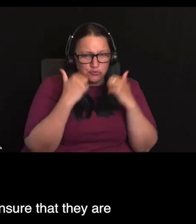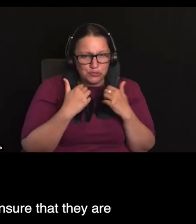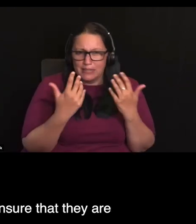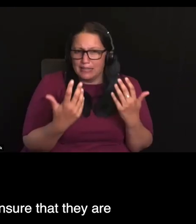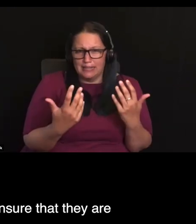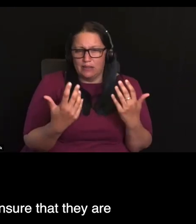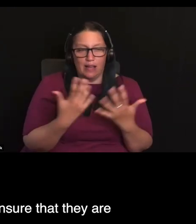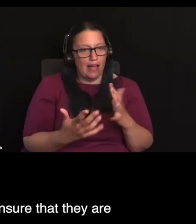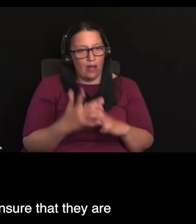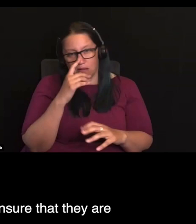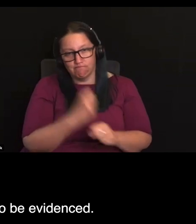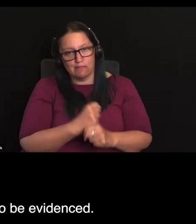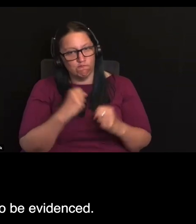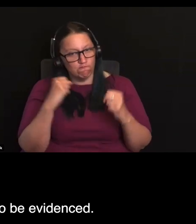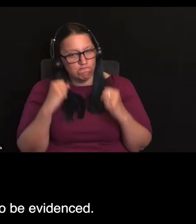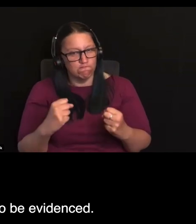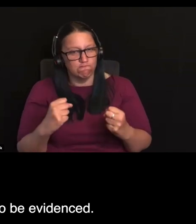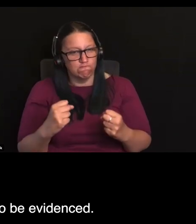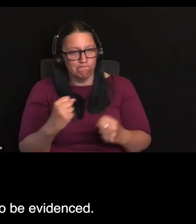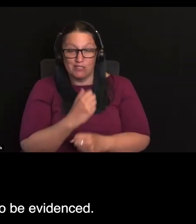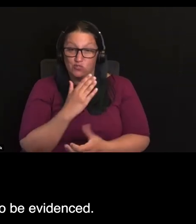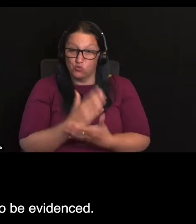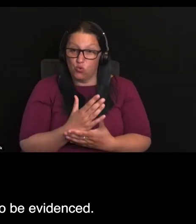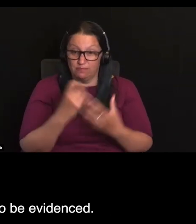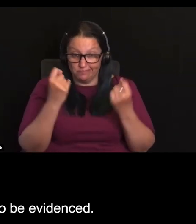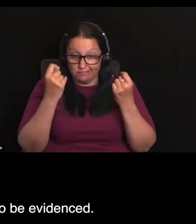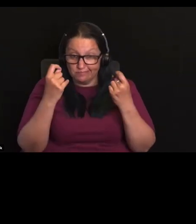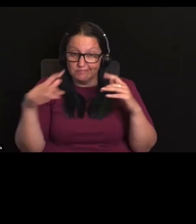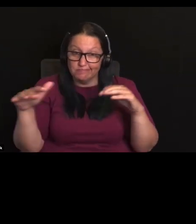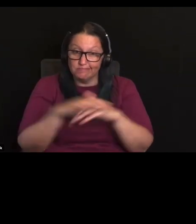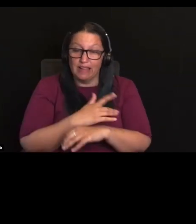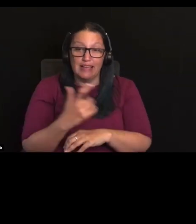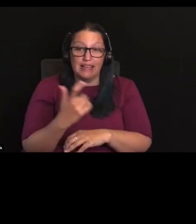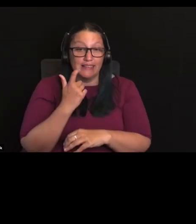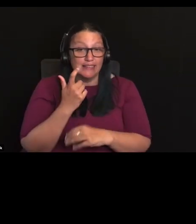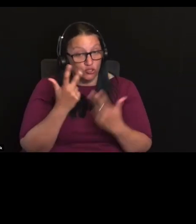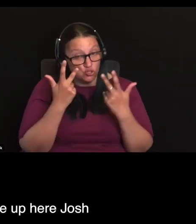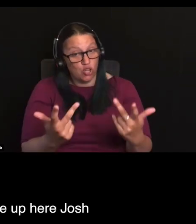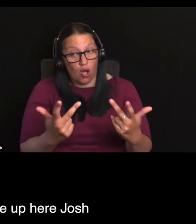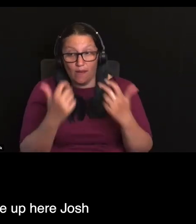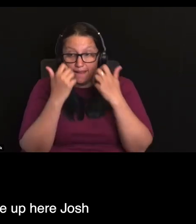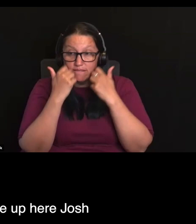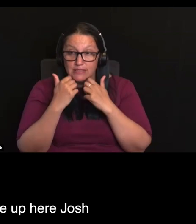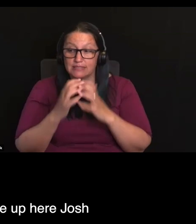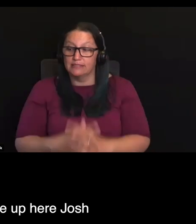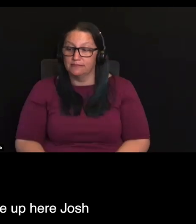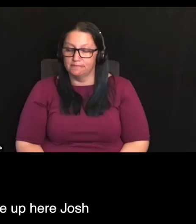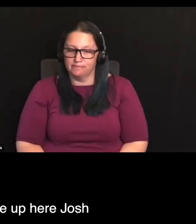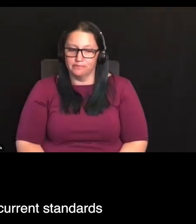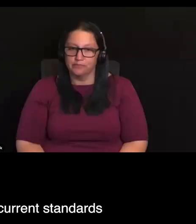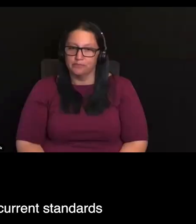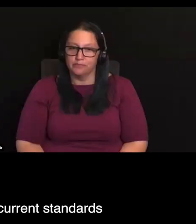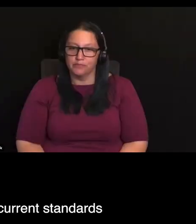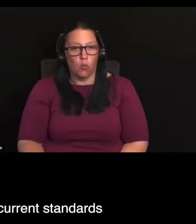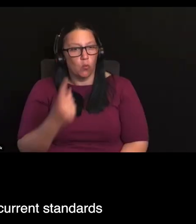we strengthen them to ensure that they are well understood and readily able to be evidenced. One of the questions that's come up here, Josh,